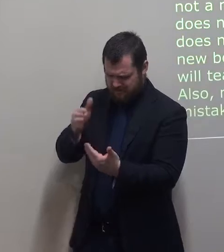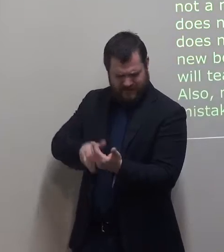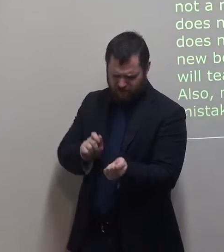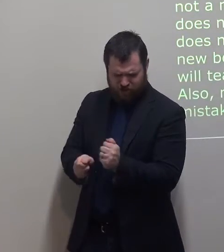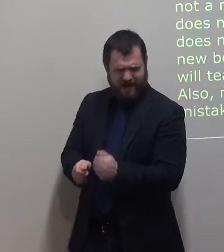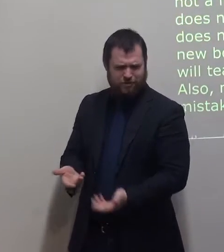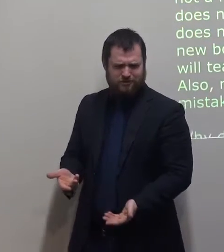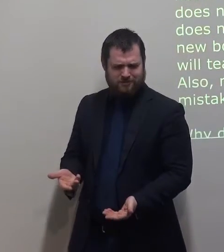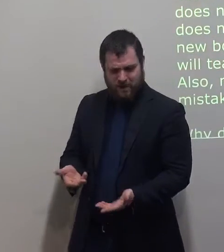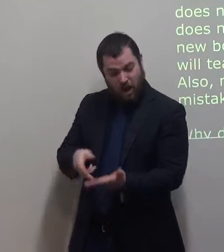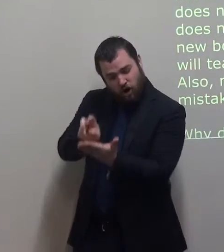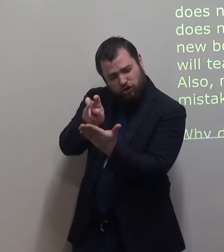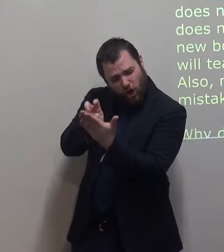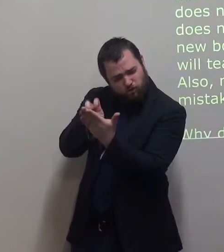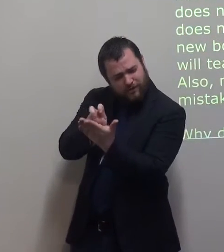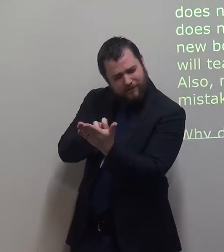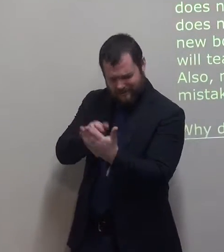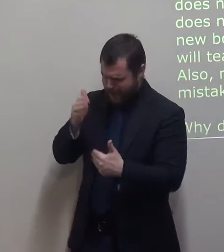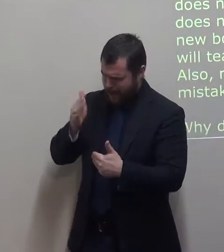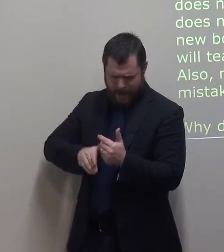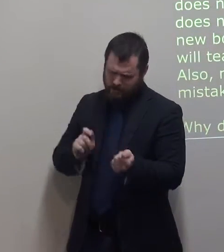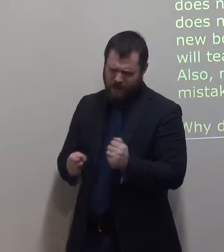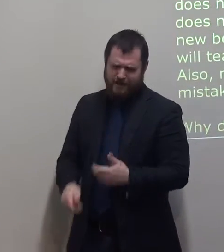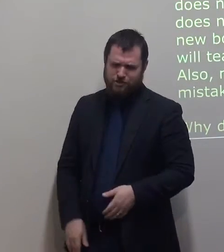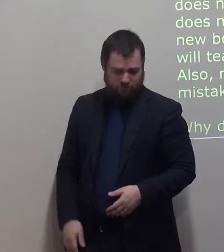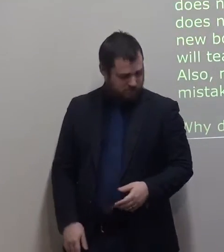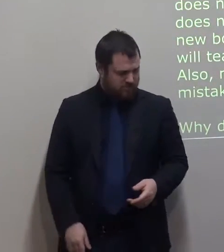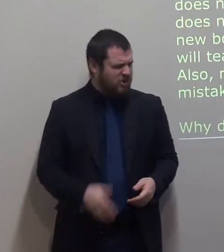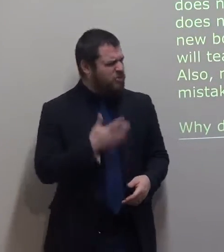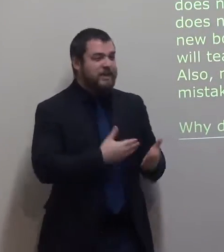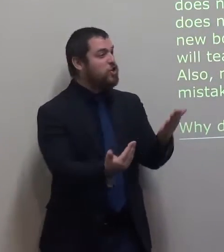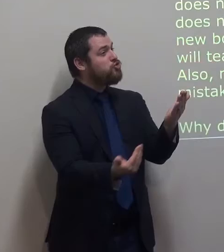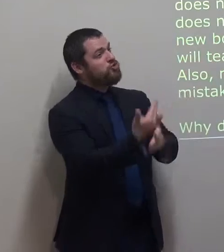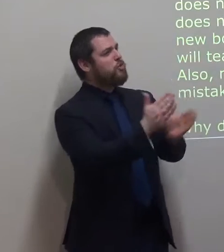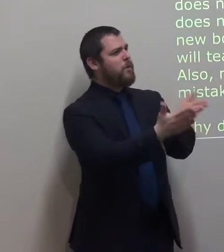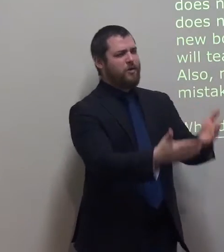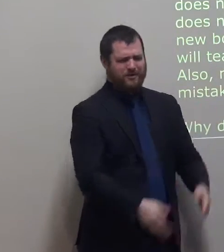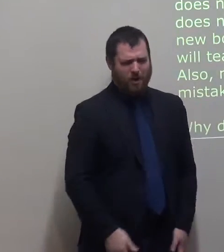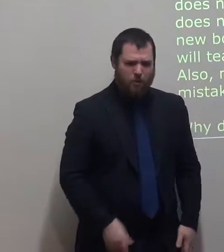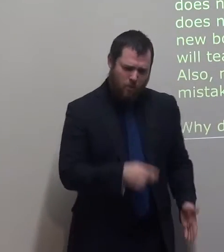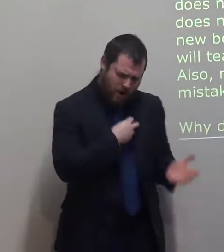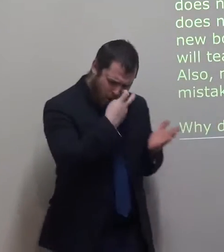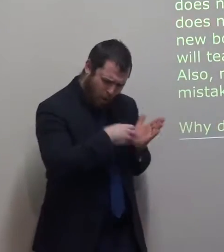to read a Do I want read a new book? Do because the old book will teach me everything I need?